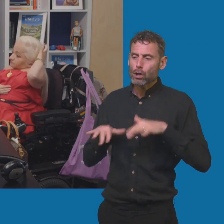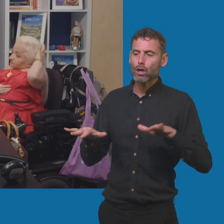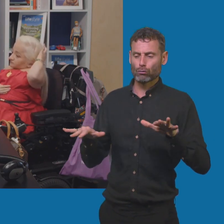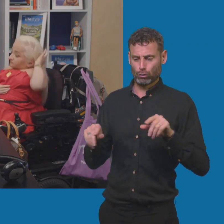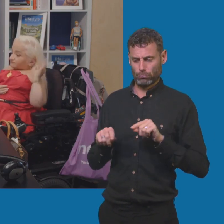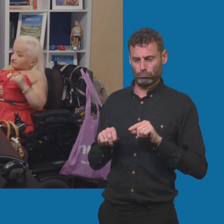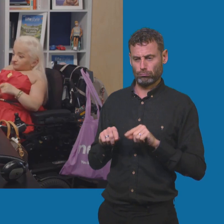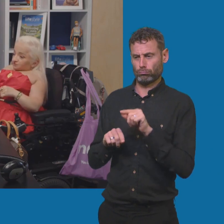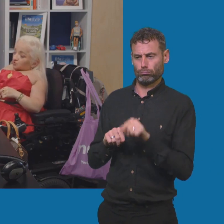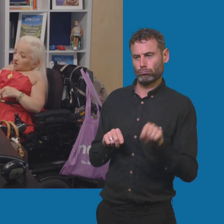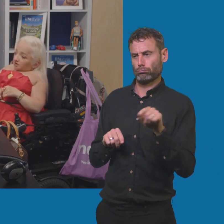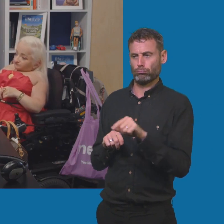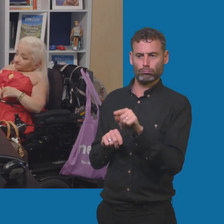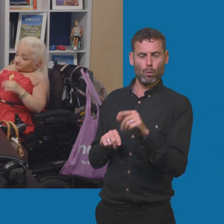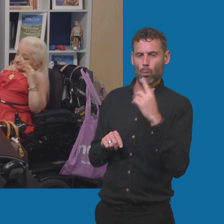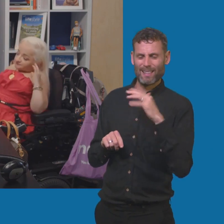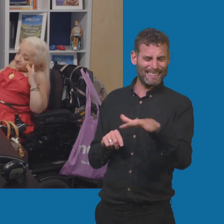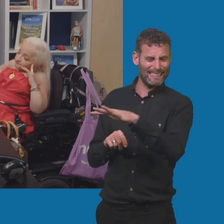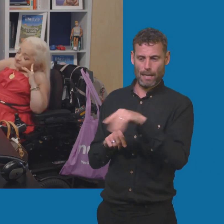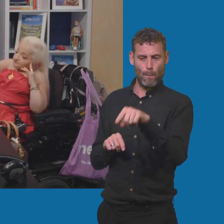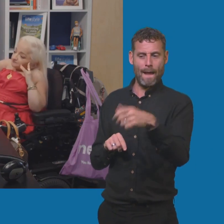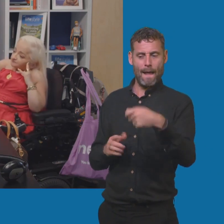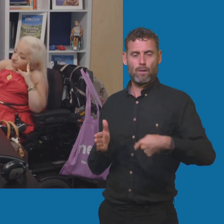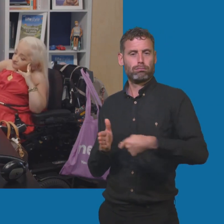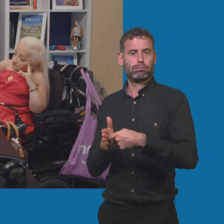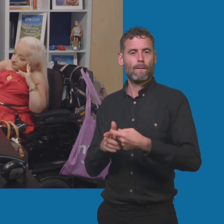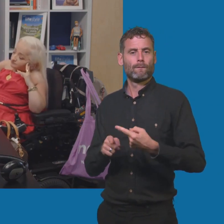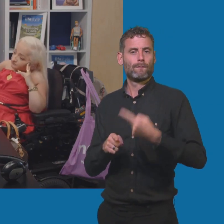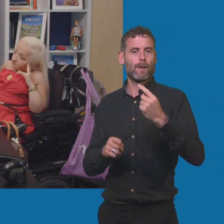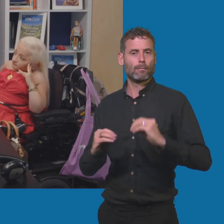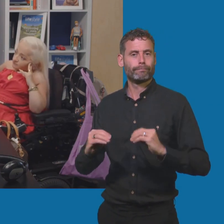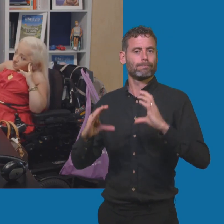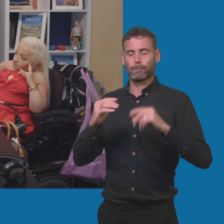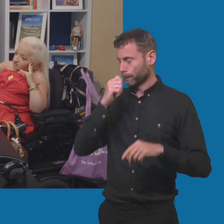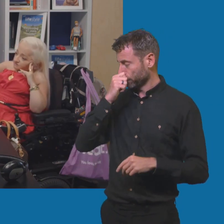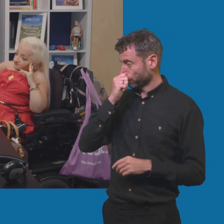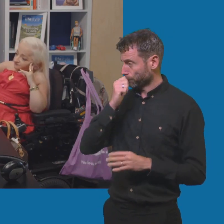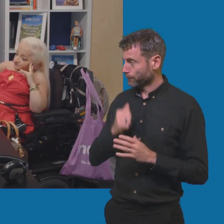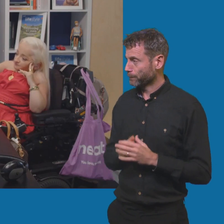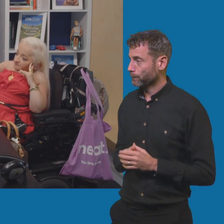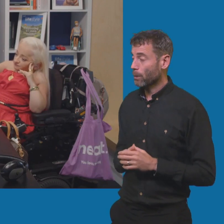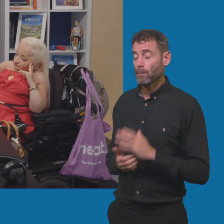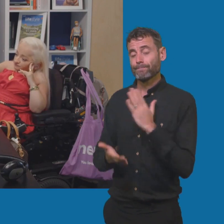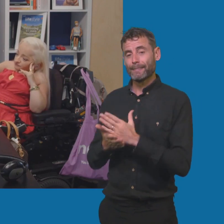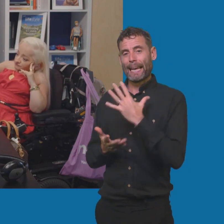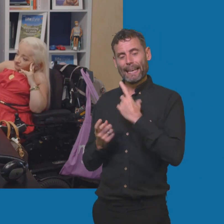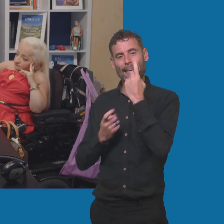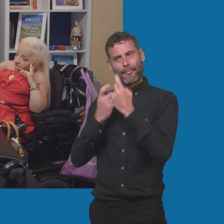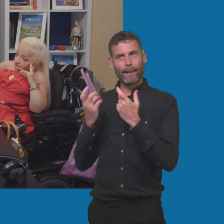end up passing through somewhere that has fast charges. But, yeah, that is something to consider if you have a car that doesn't go as far, or